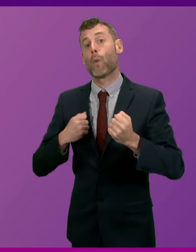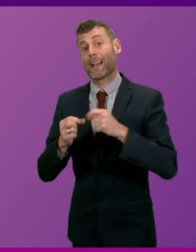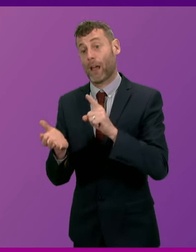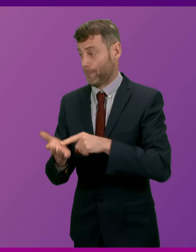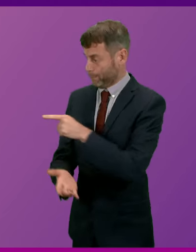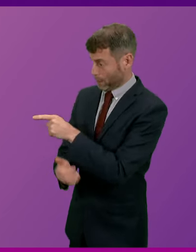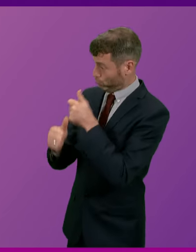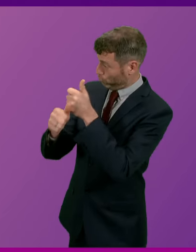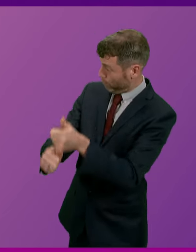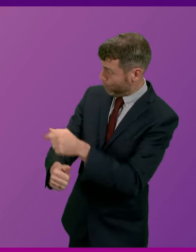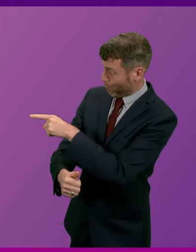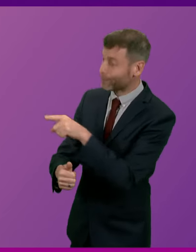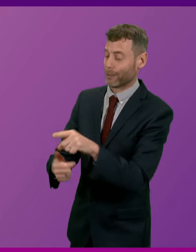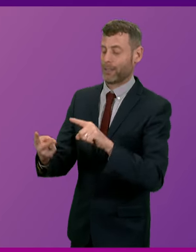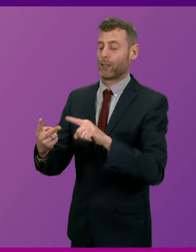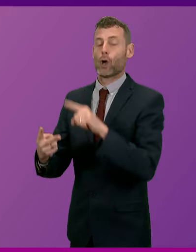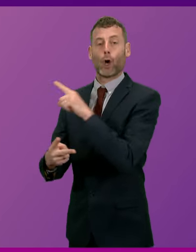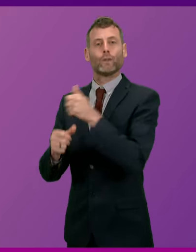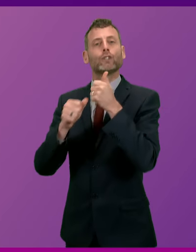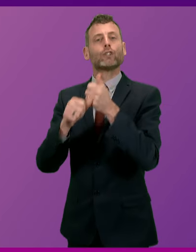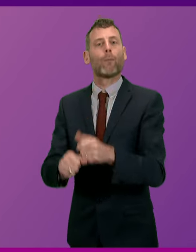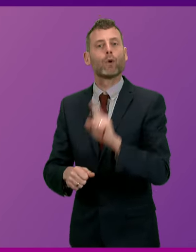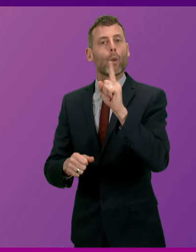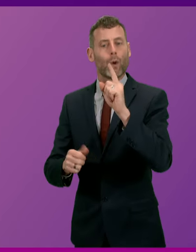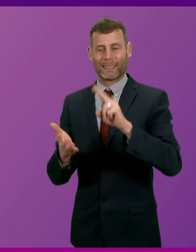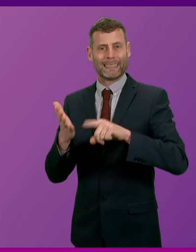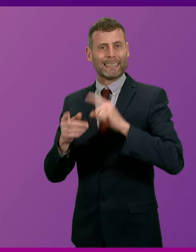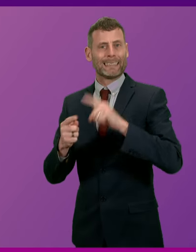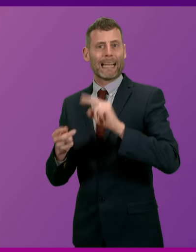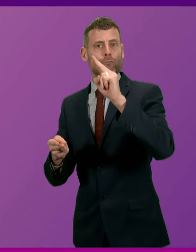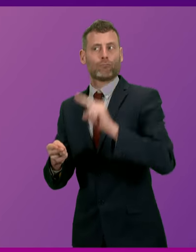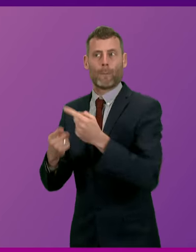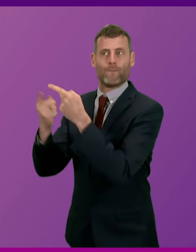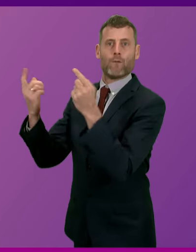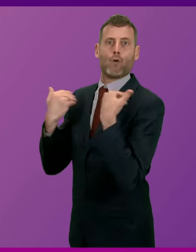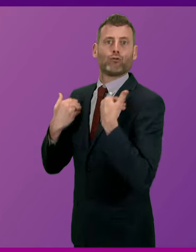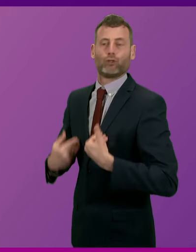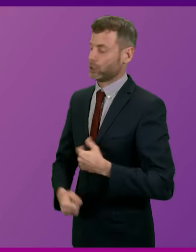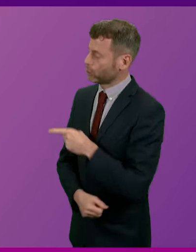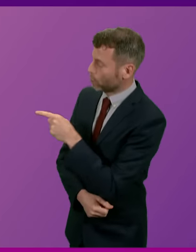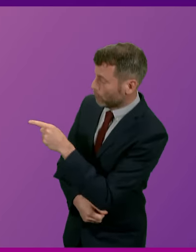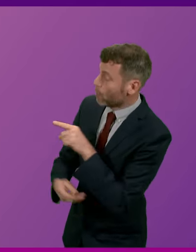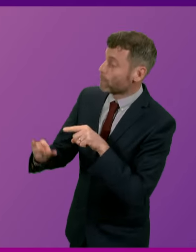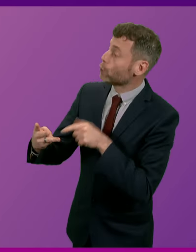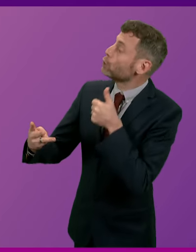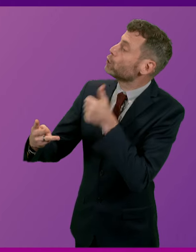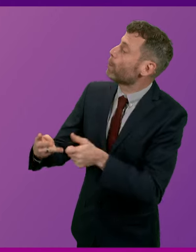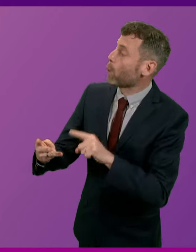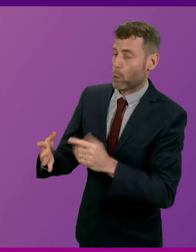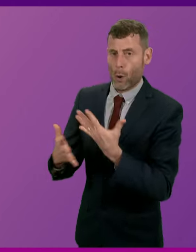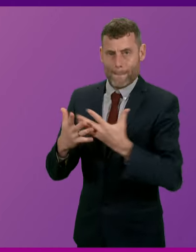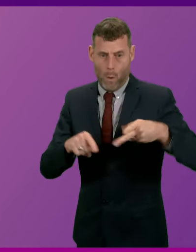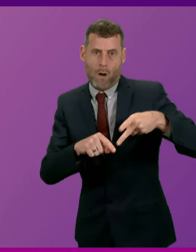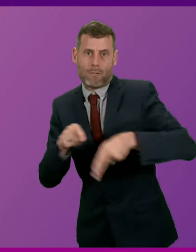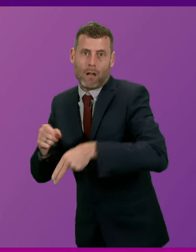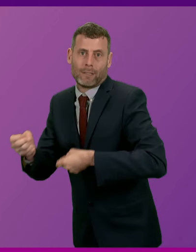They've supported tax cuts for the rich. They've supported a doubling down of austerity that is lifting, that is